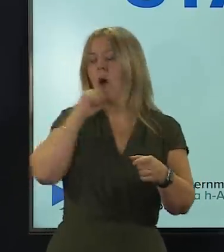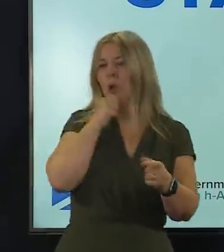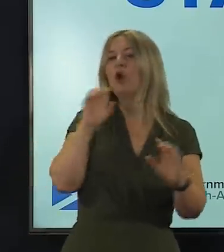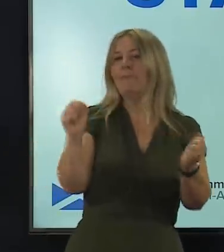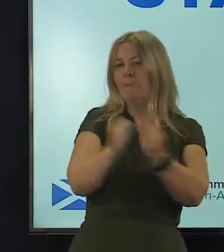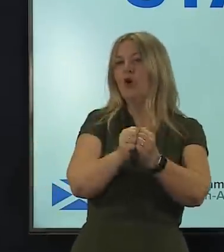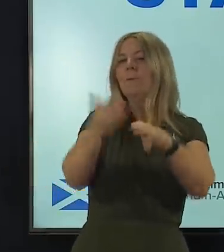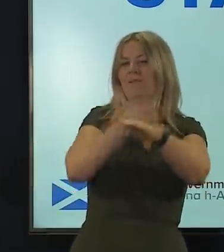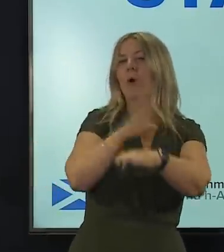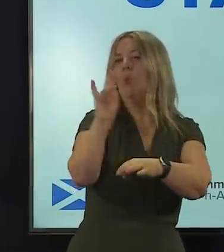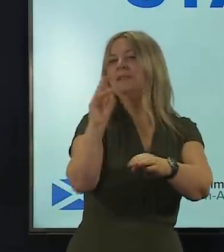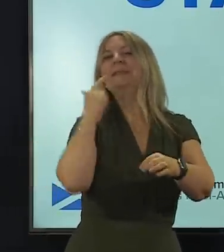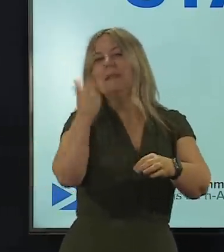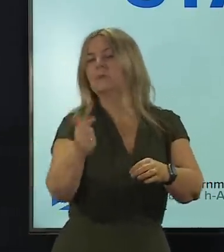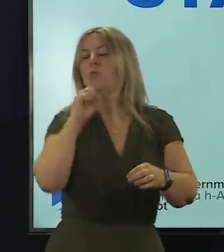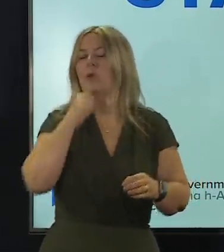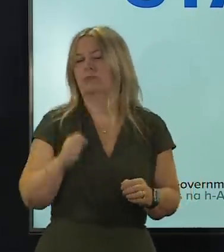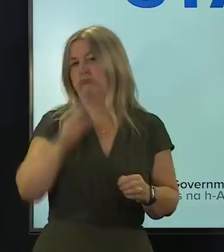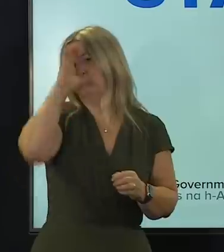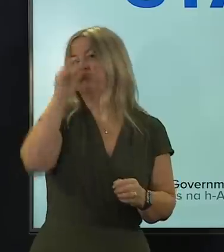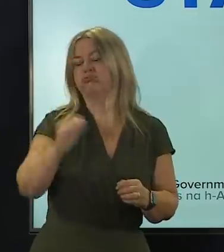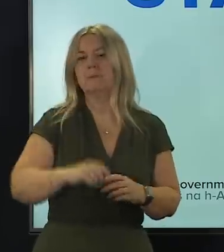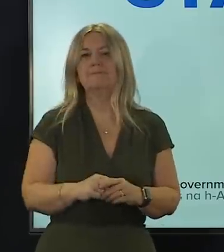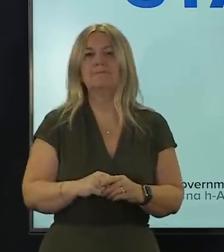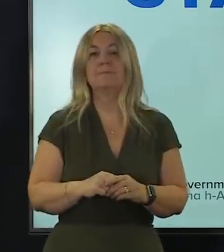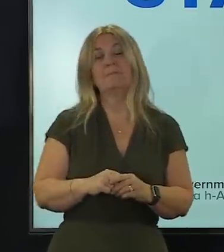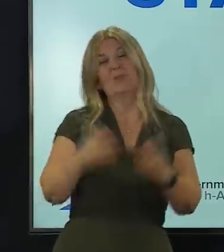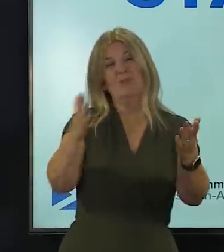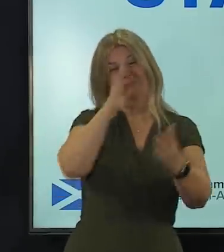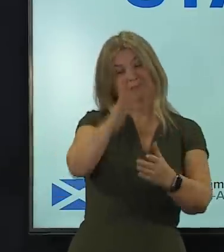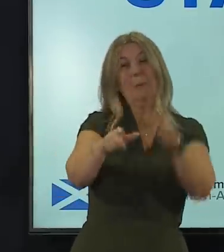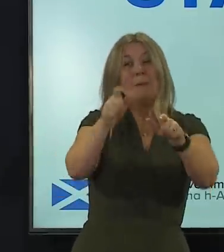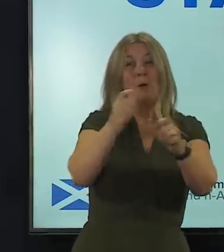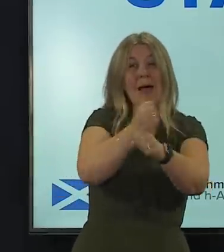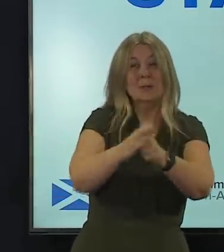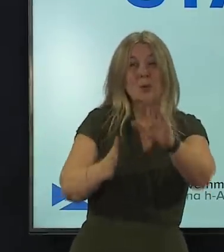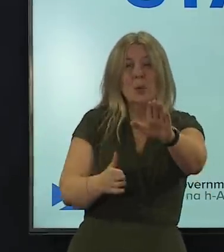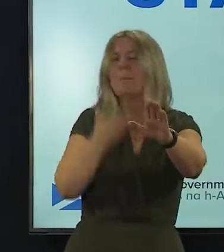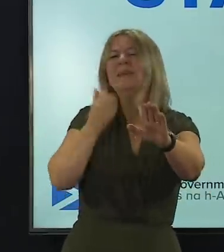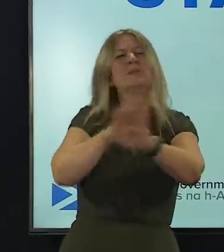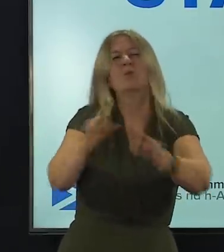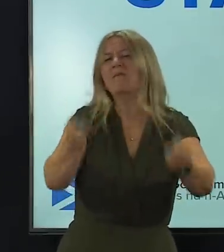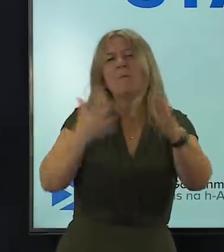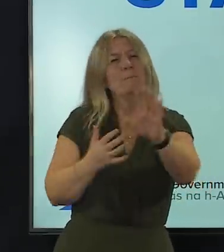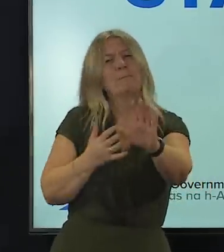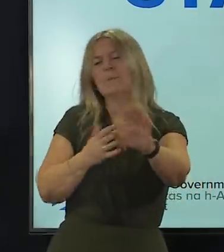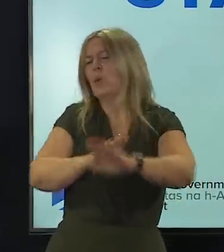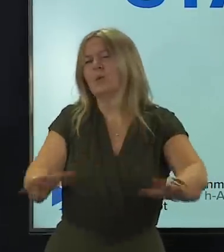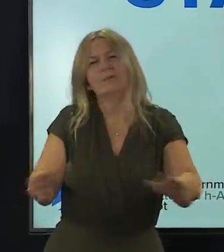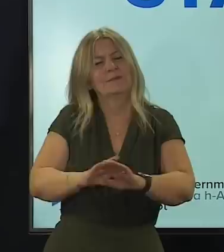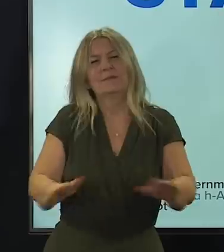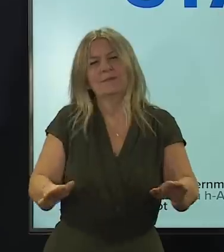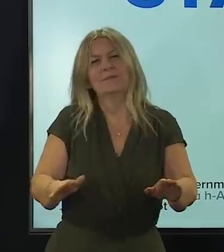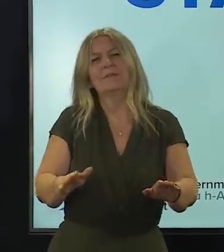later than Wednesday of next week. My message to the people of Glasgow is don't lose heart. On the contrary,